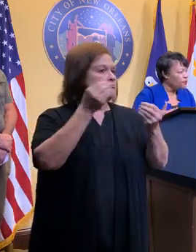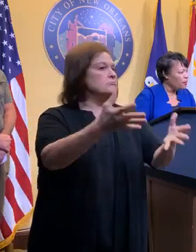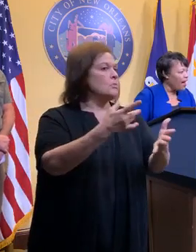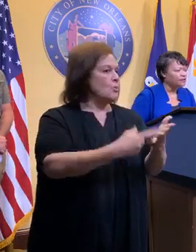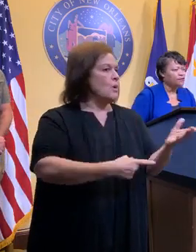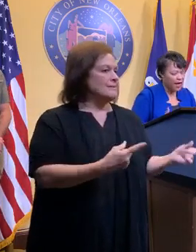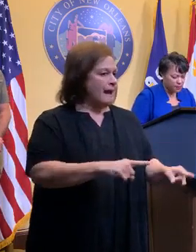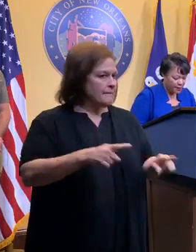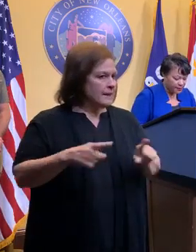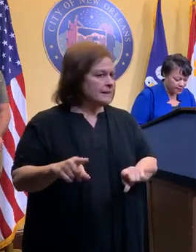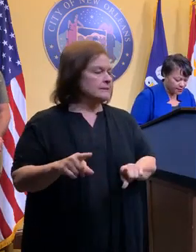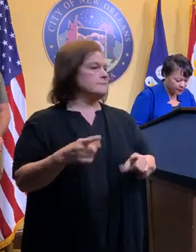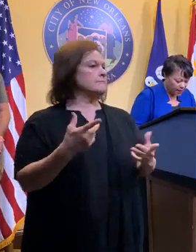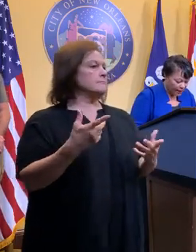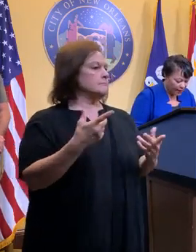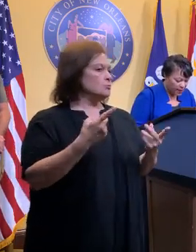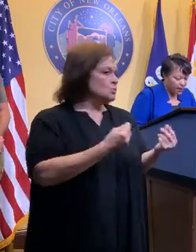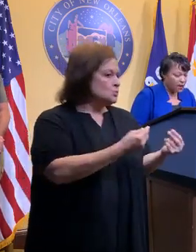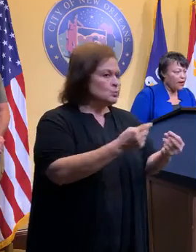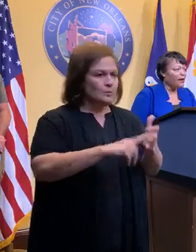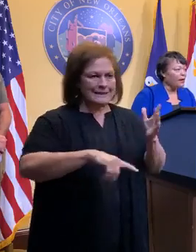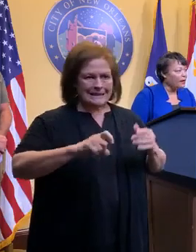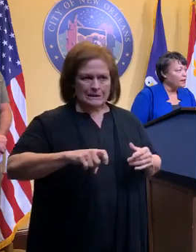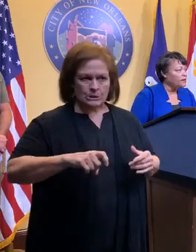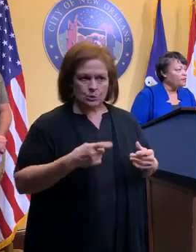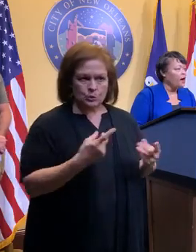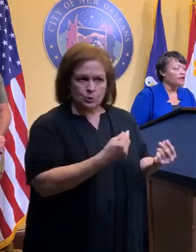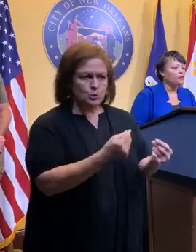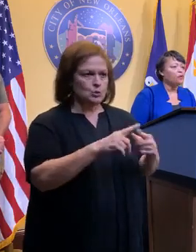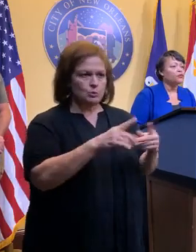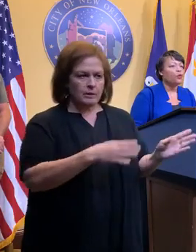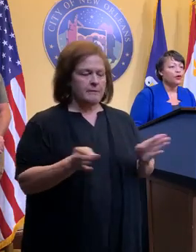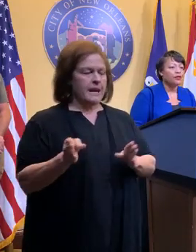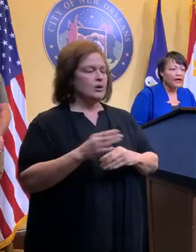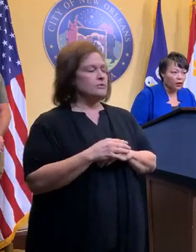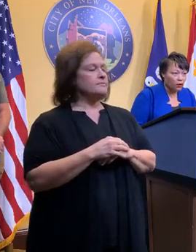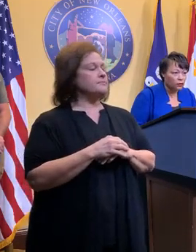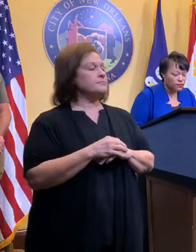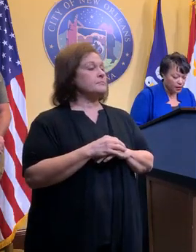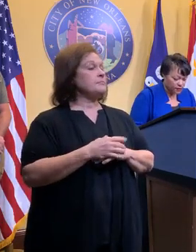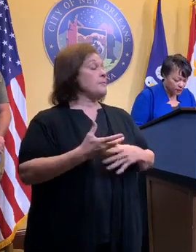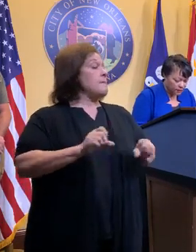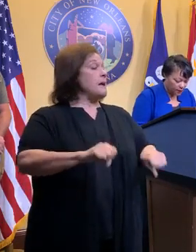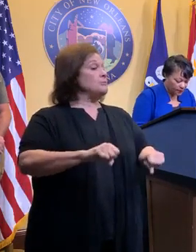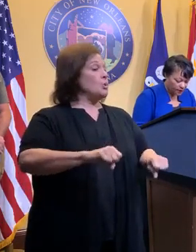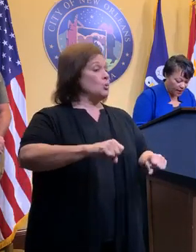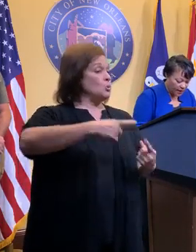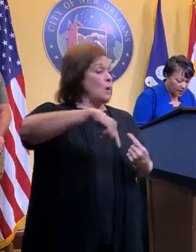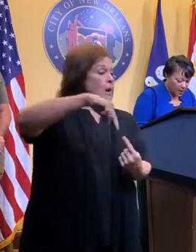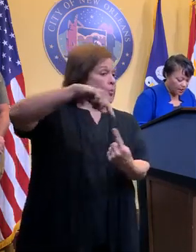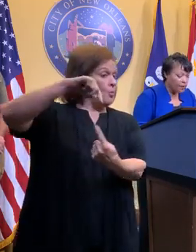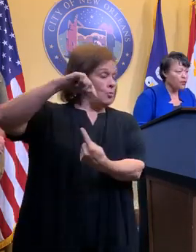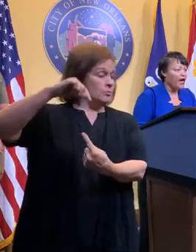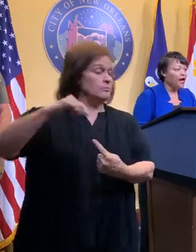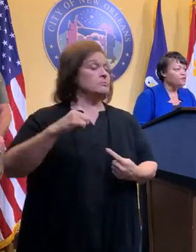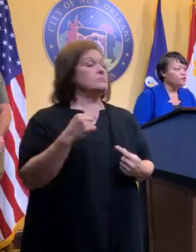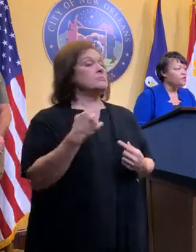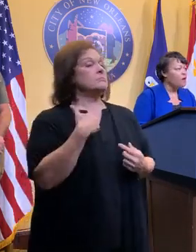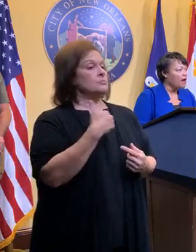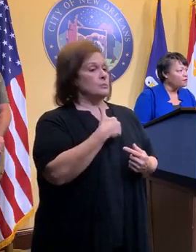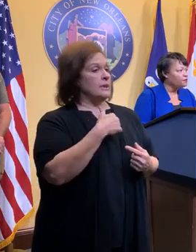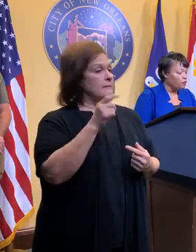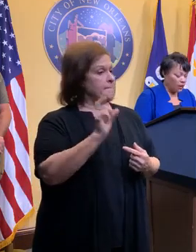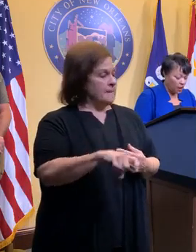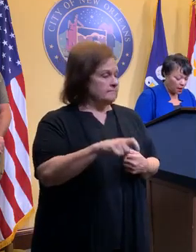possible. So being proactive, catch basins and the like, and possible tornadoes. This is something that, again, we